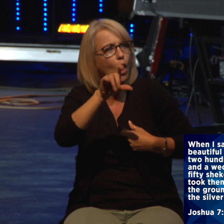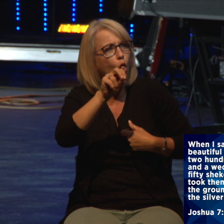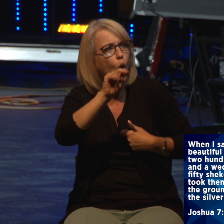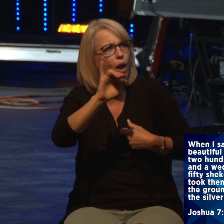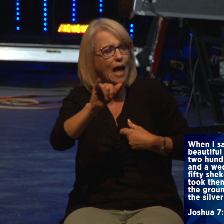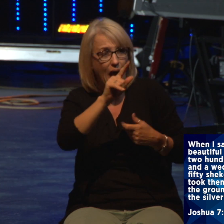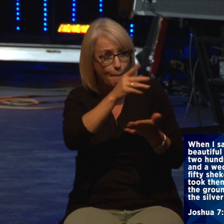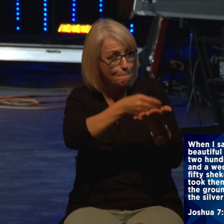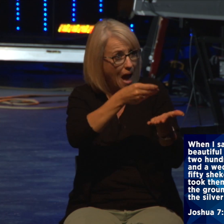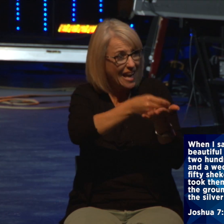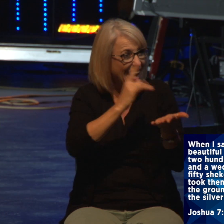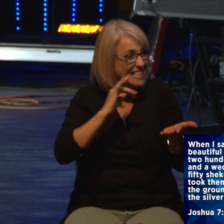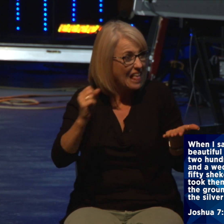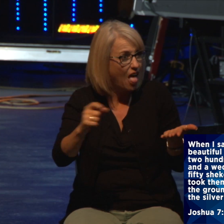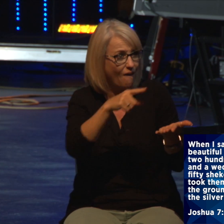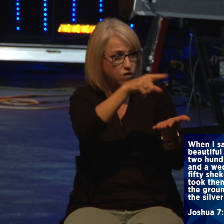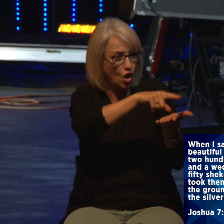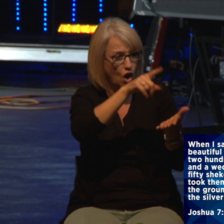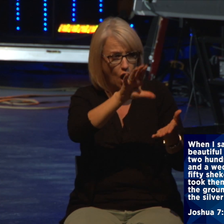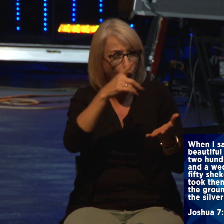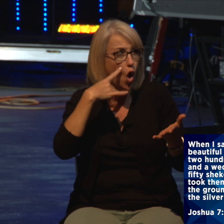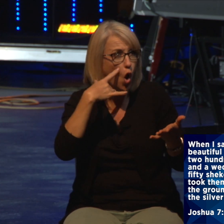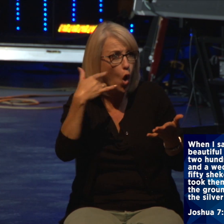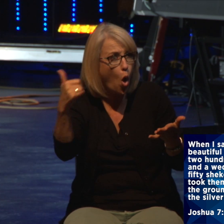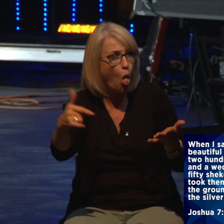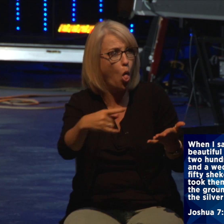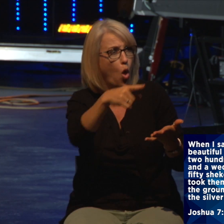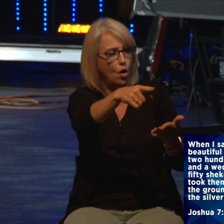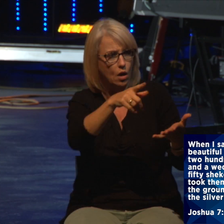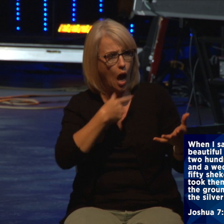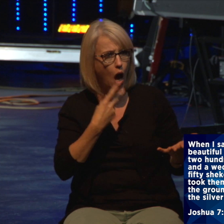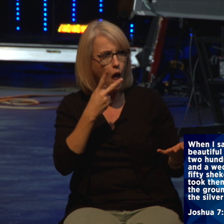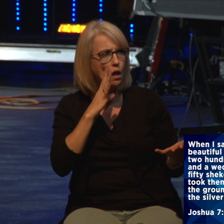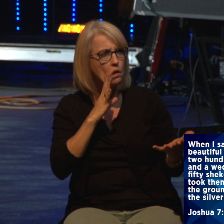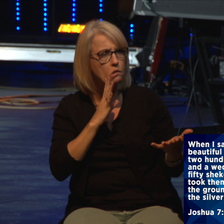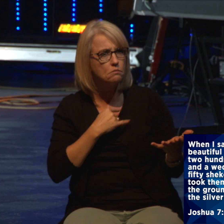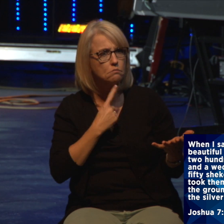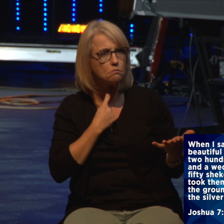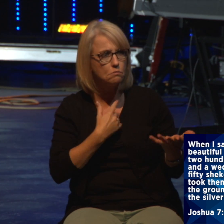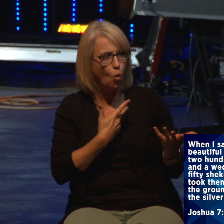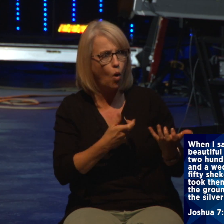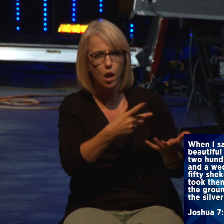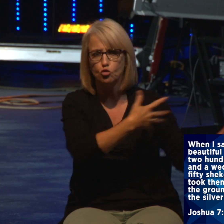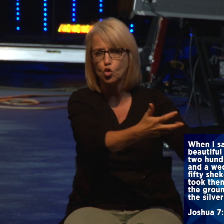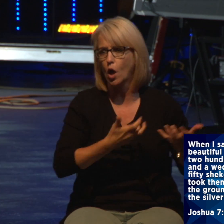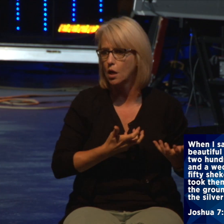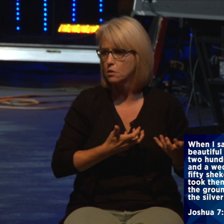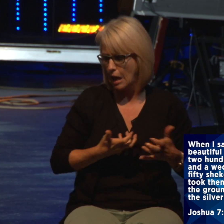silver, a wedge of gold weighing 50 shekels, I coveted them and took them. They are hidden in